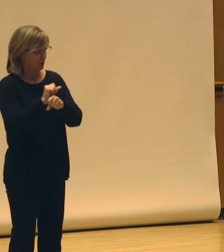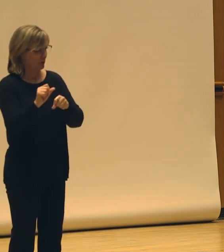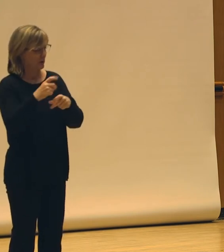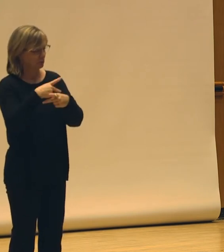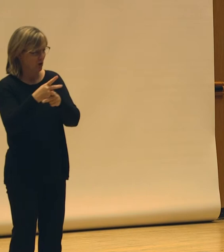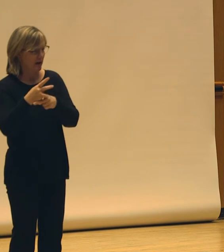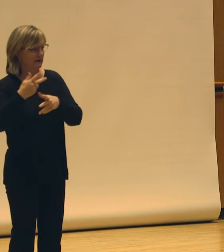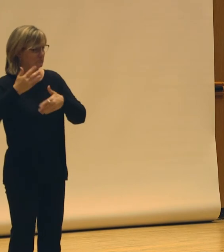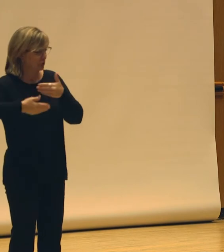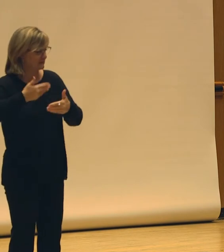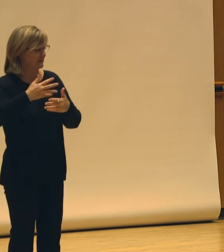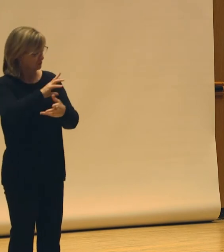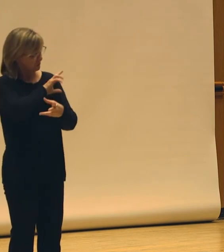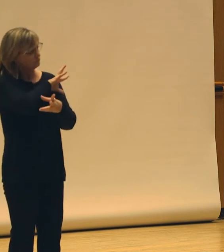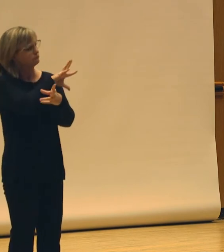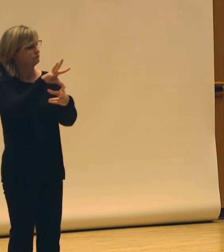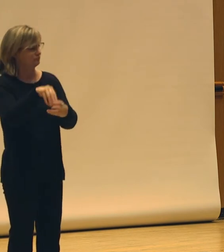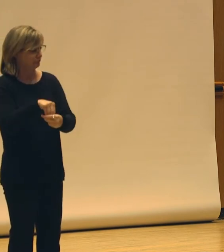processes.